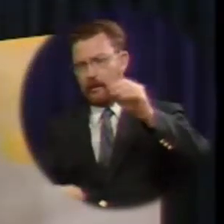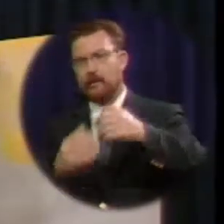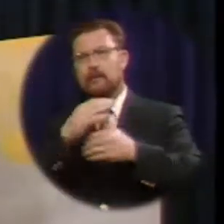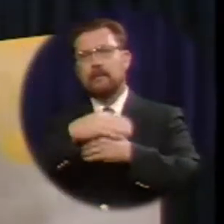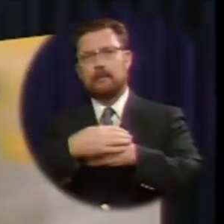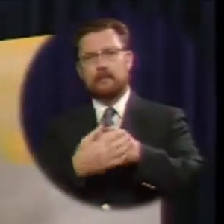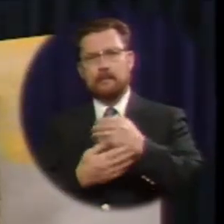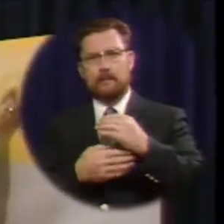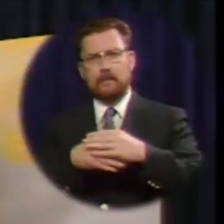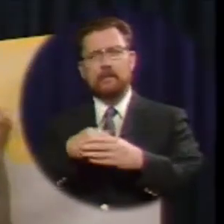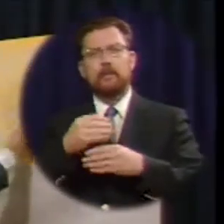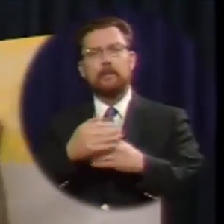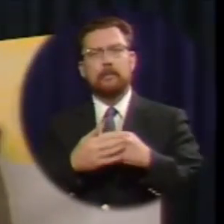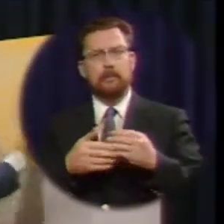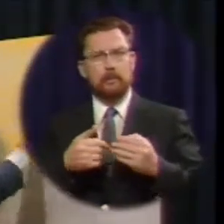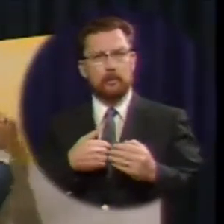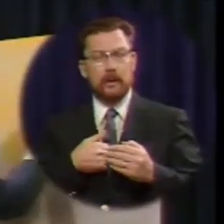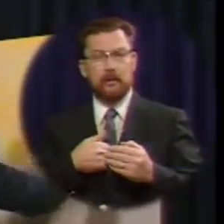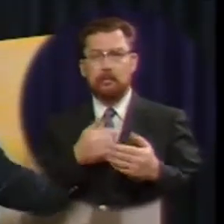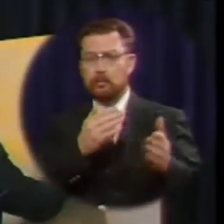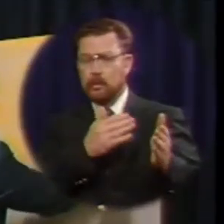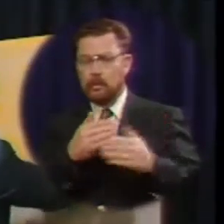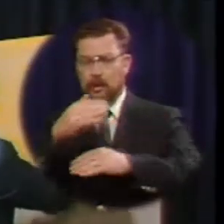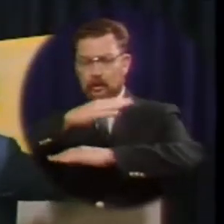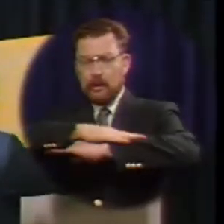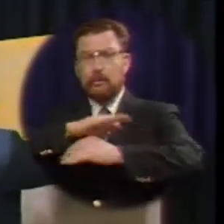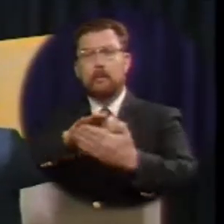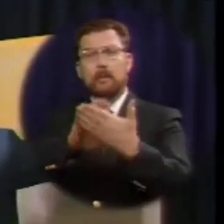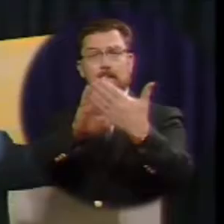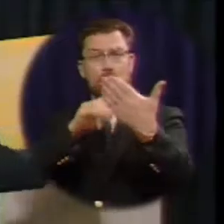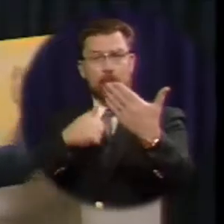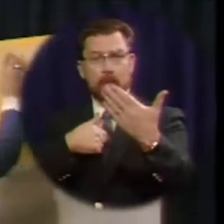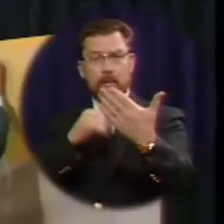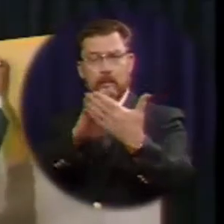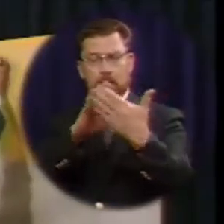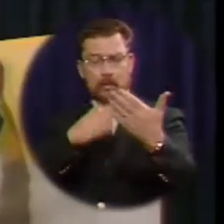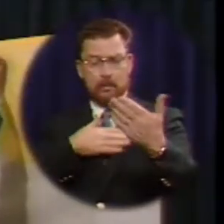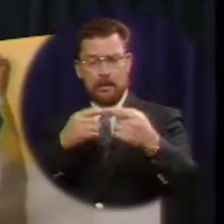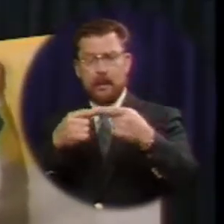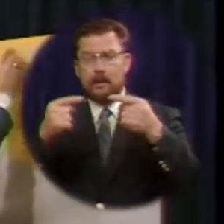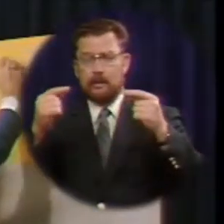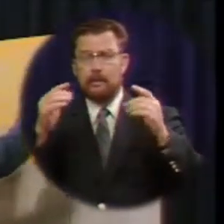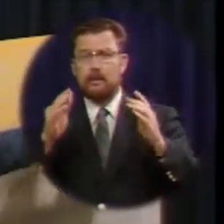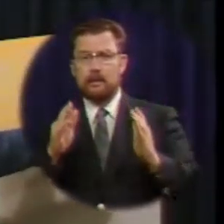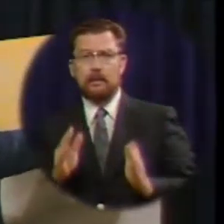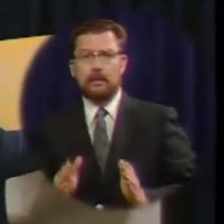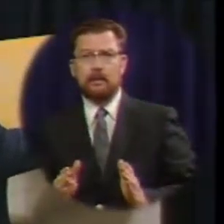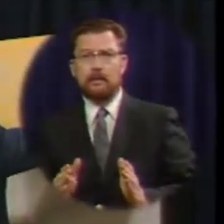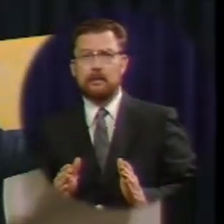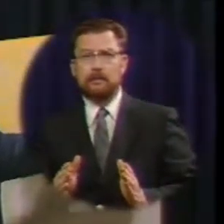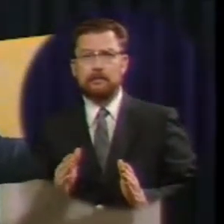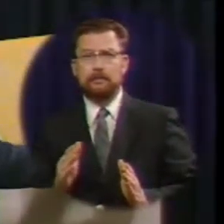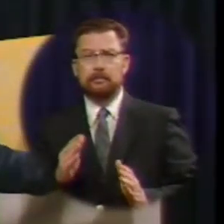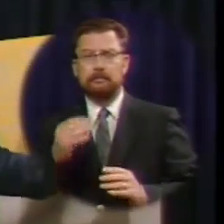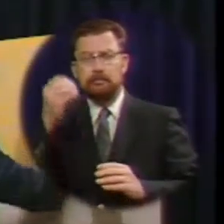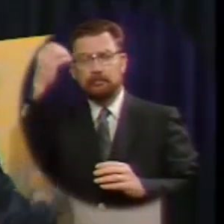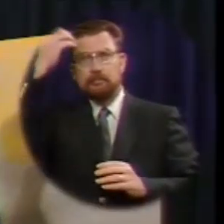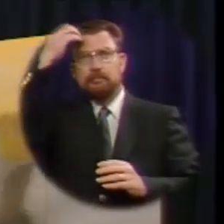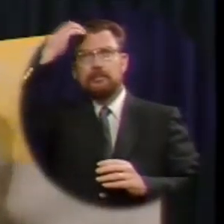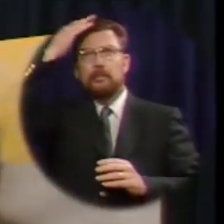me that prepares the table before me in the presence of mine enemies thou anointeth my head